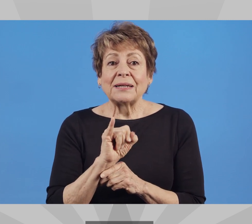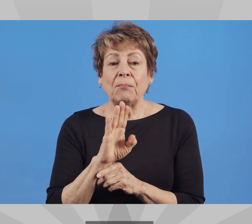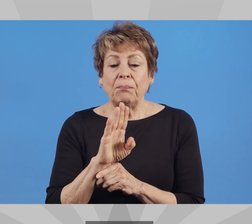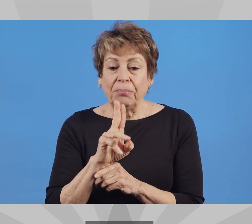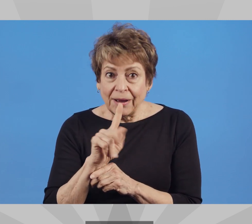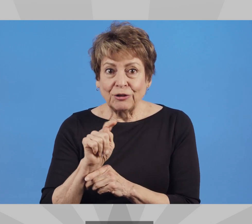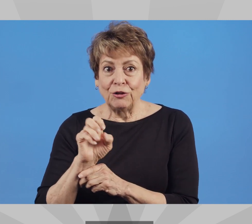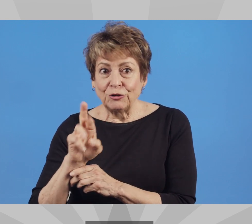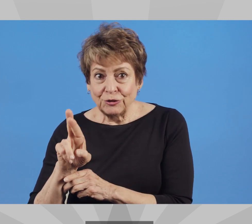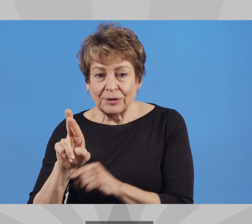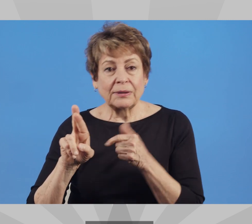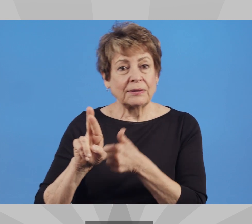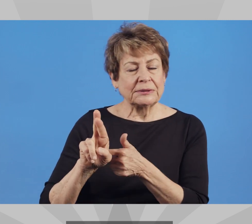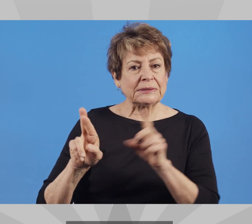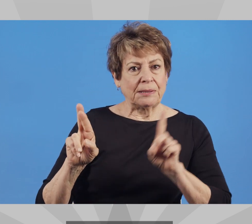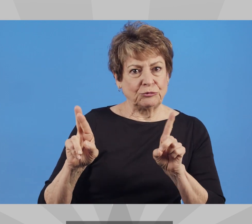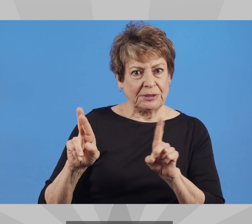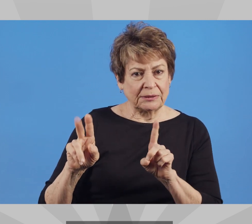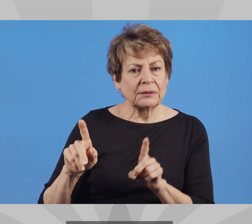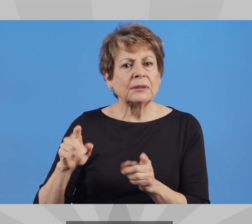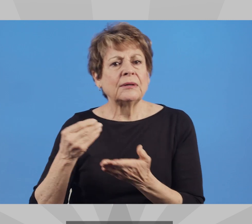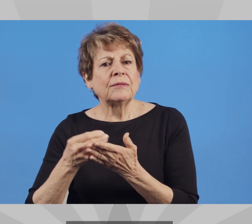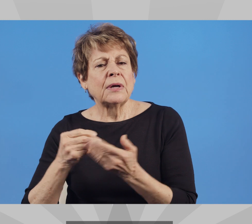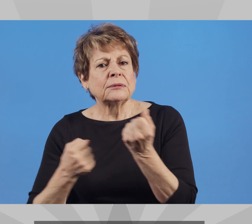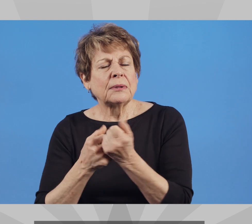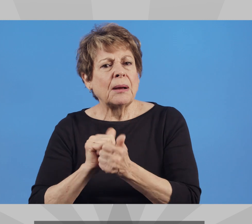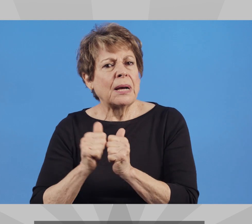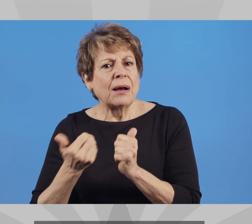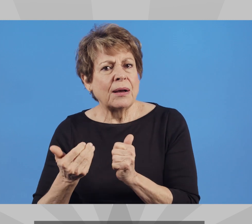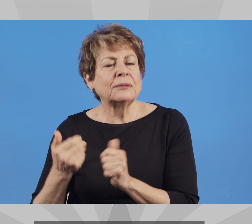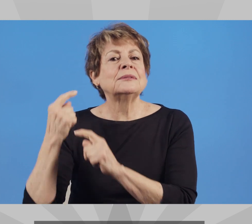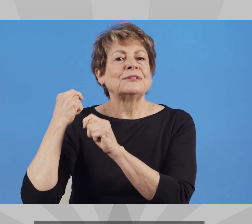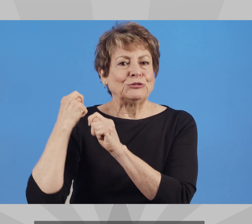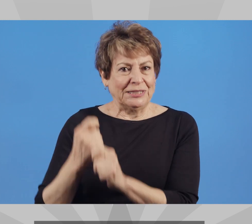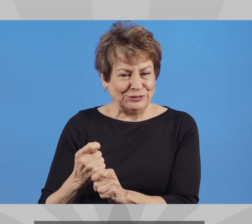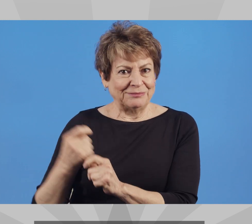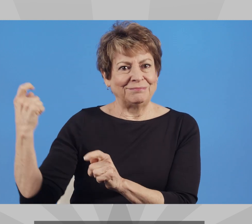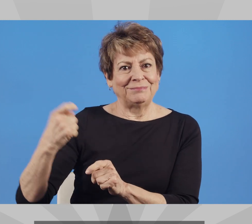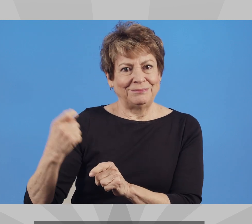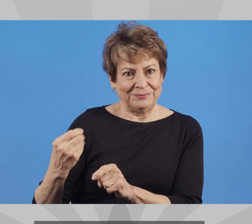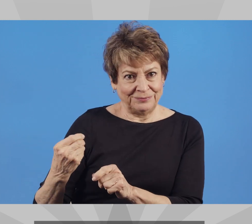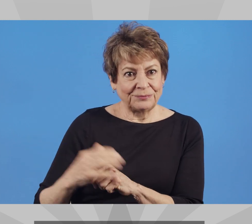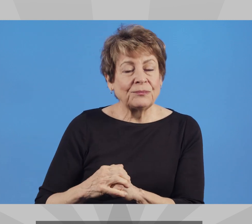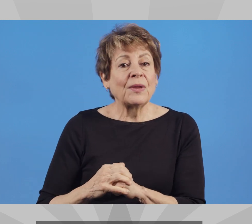Kelly Butler Party Democratic Campaign Funding Traditional